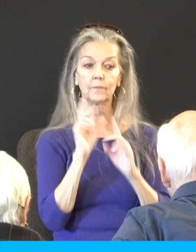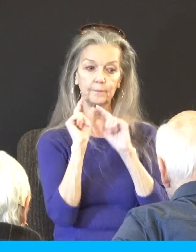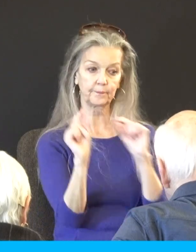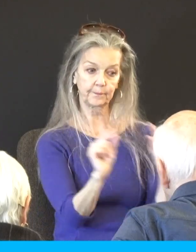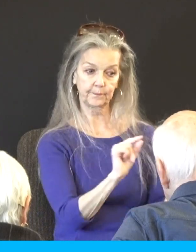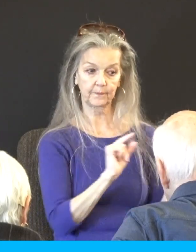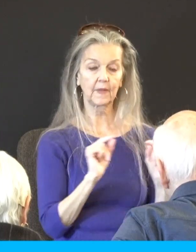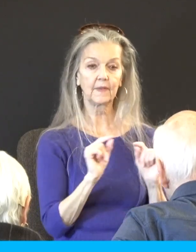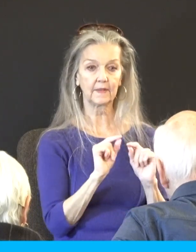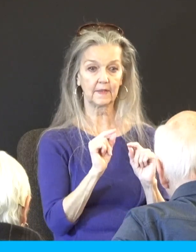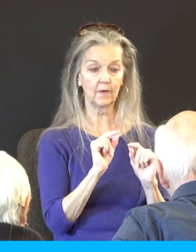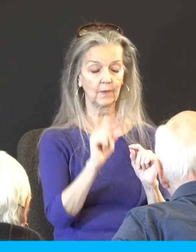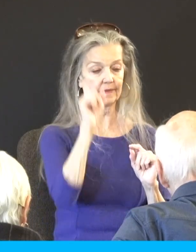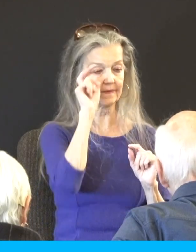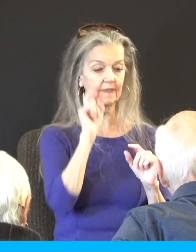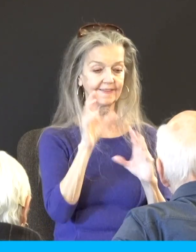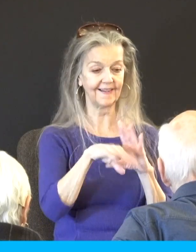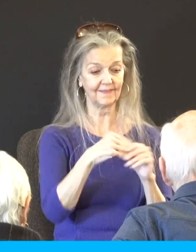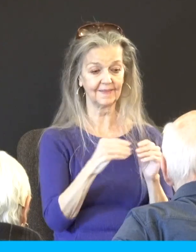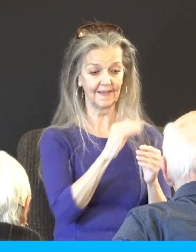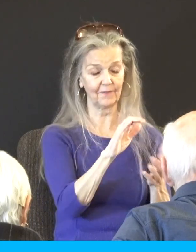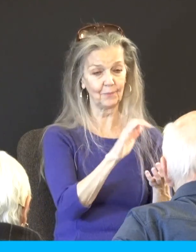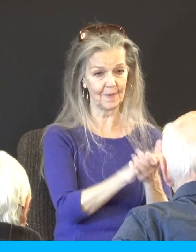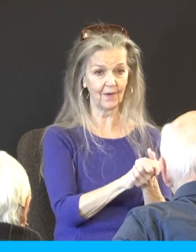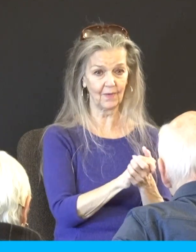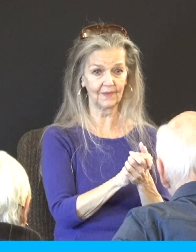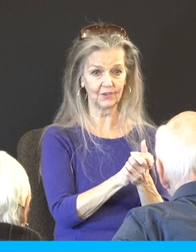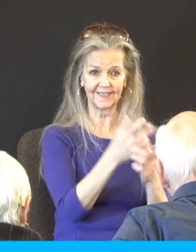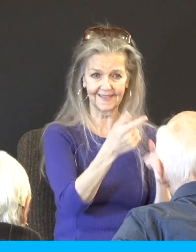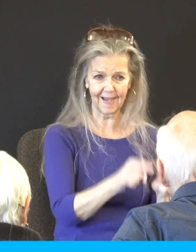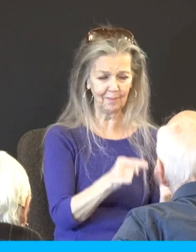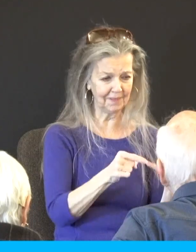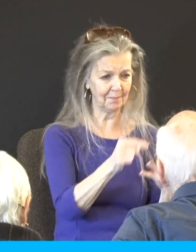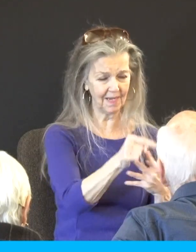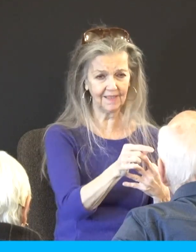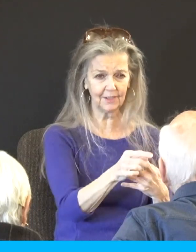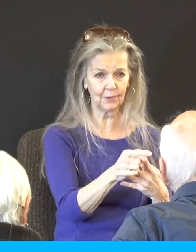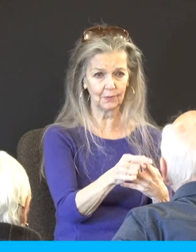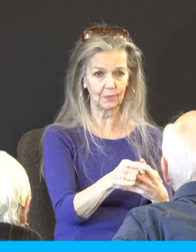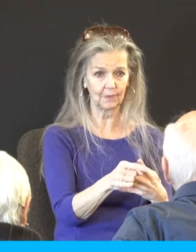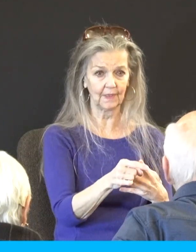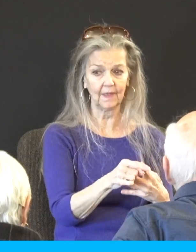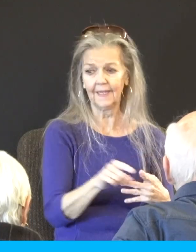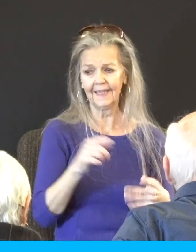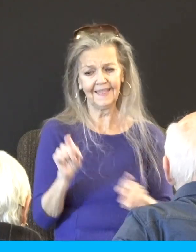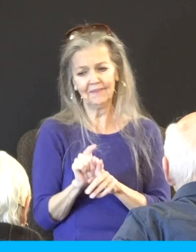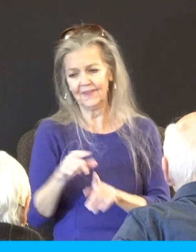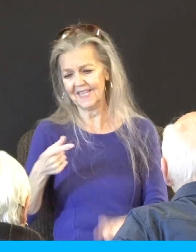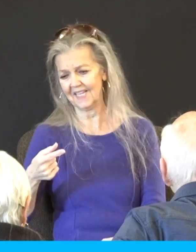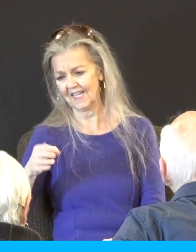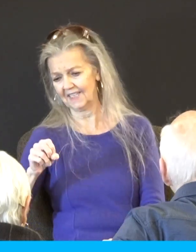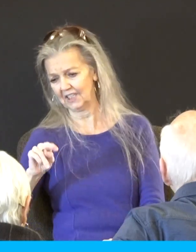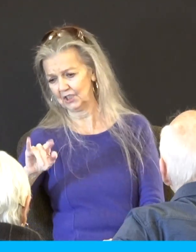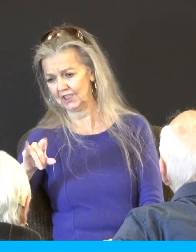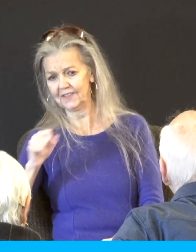fornication among you. And such fornication is not so much as named among the Gentiles. Wait a second. I got to explain.